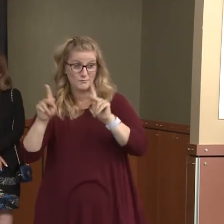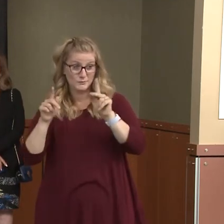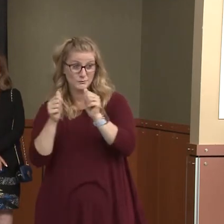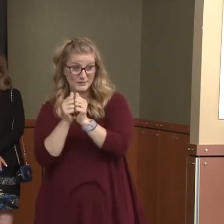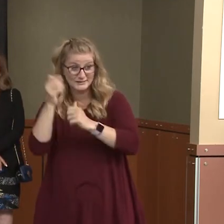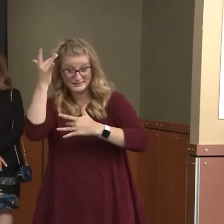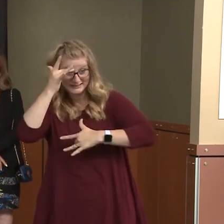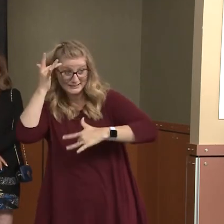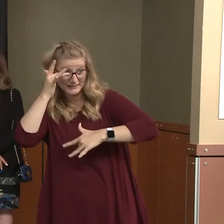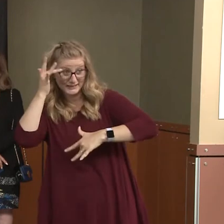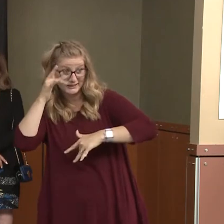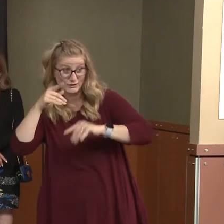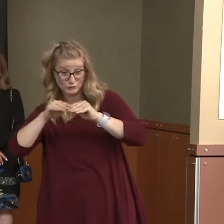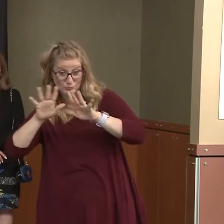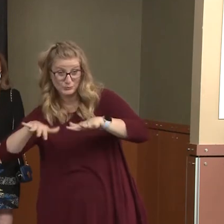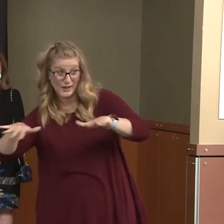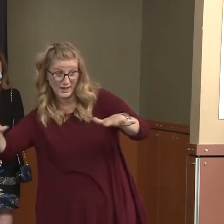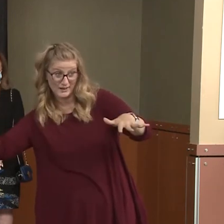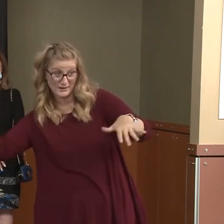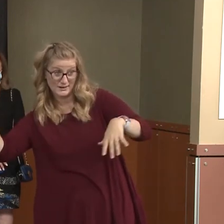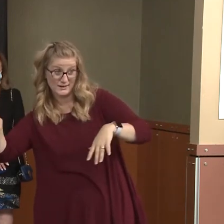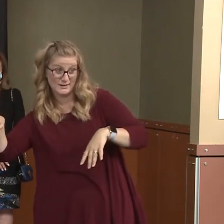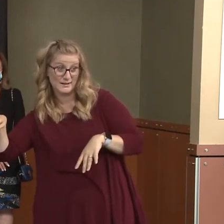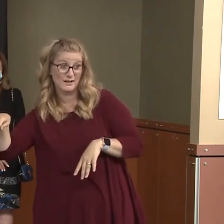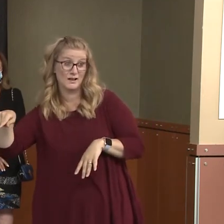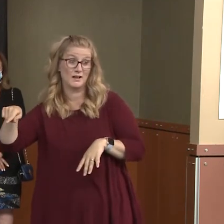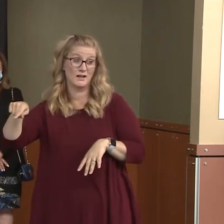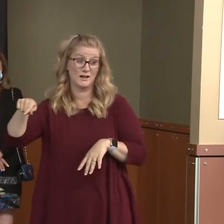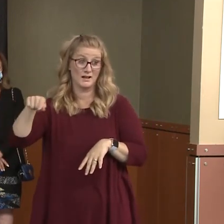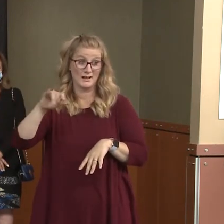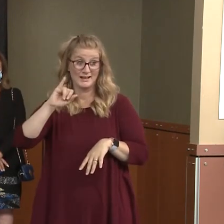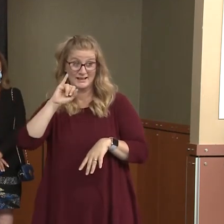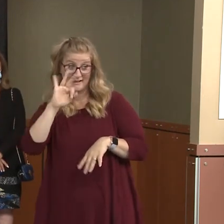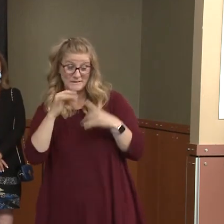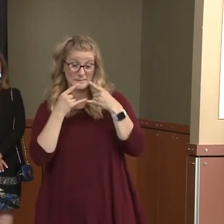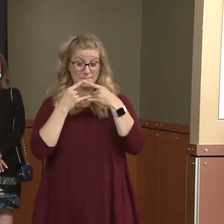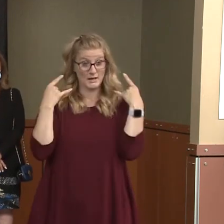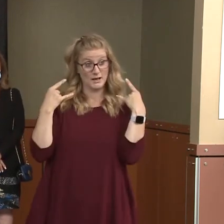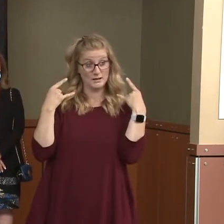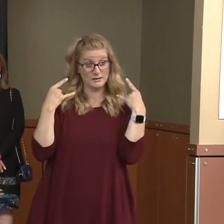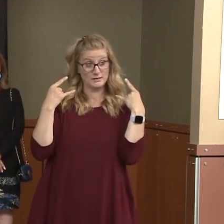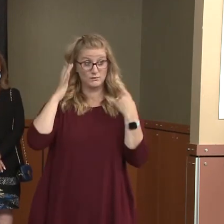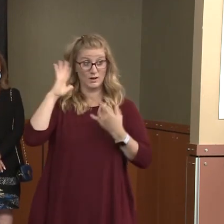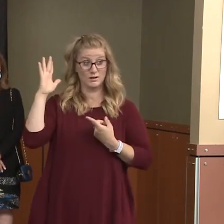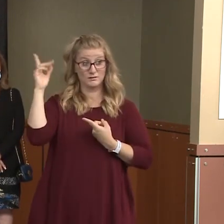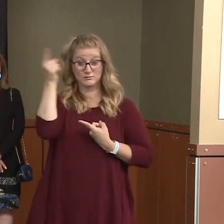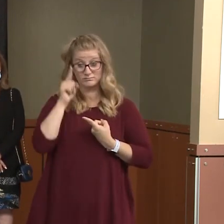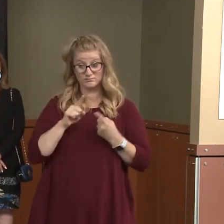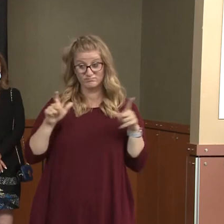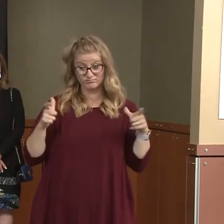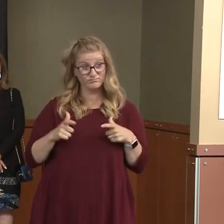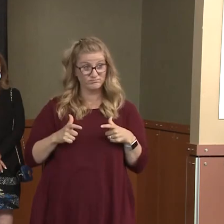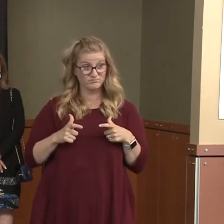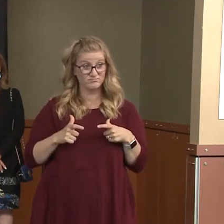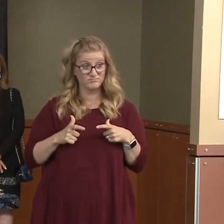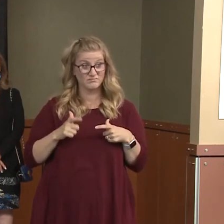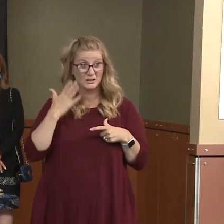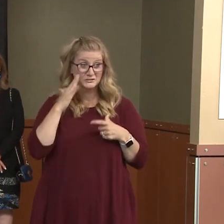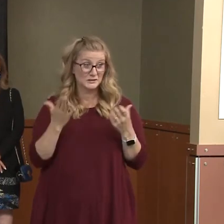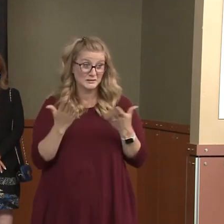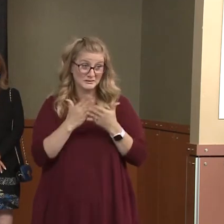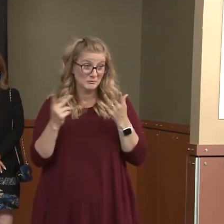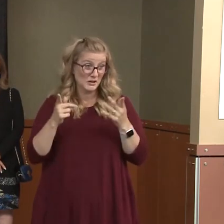you're going to reduce the spread. You don't know one of us in the room today could be infected. You're most